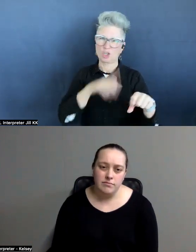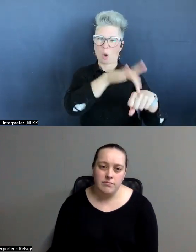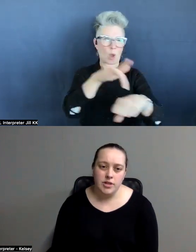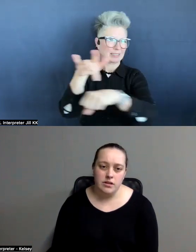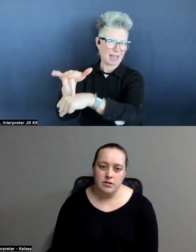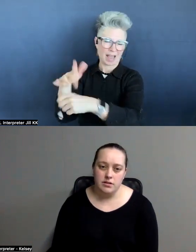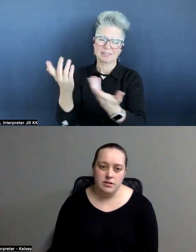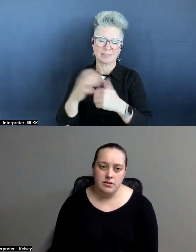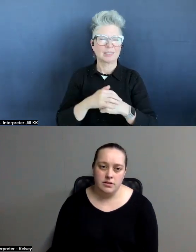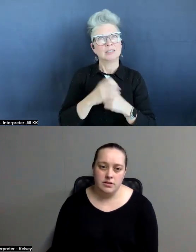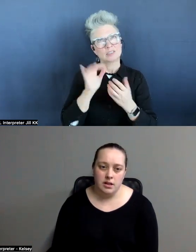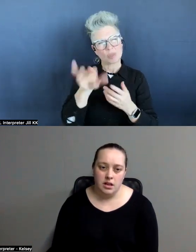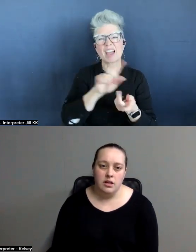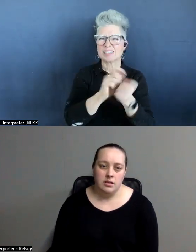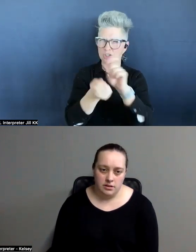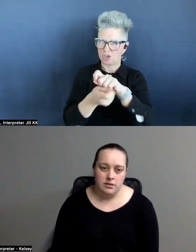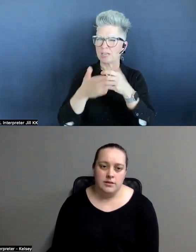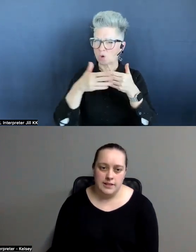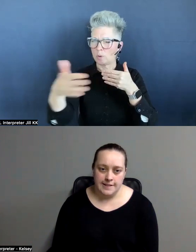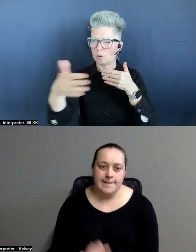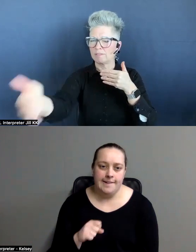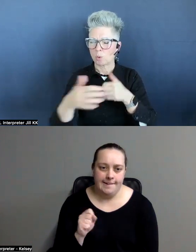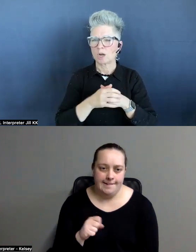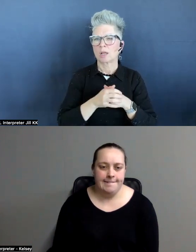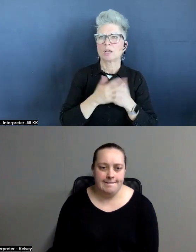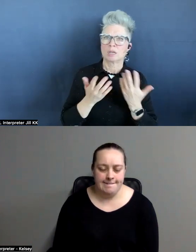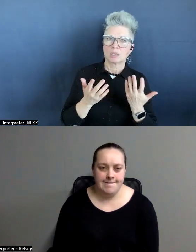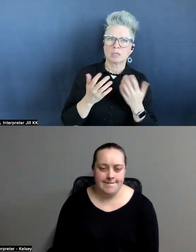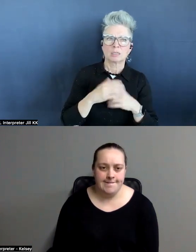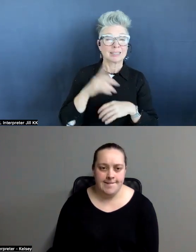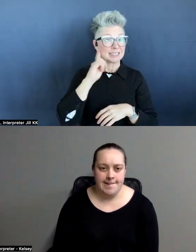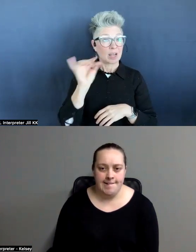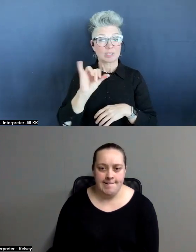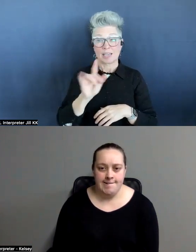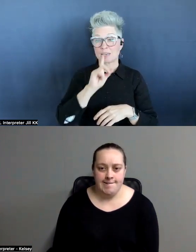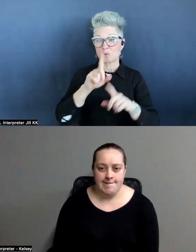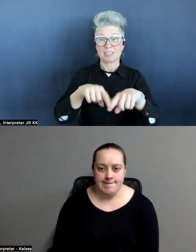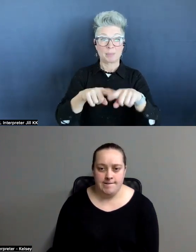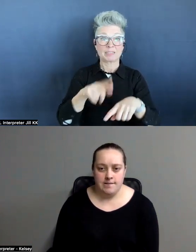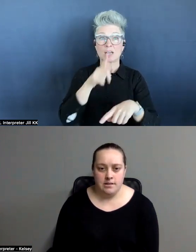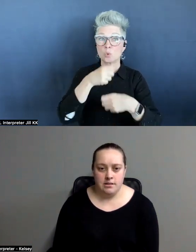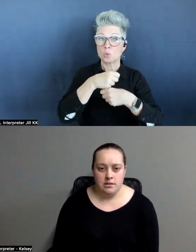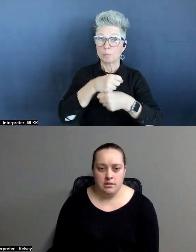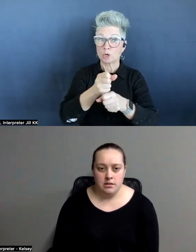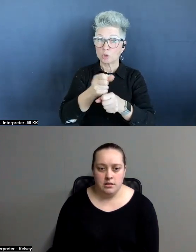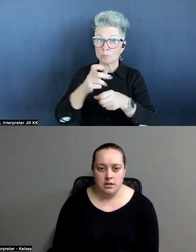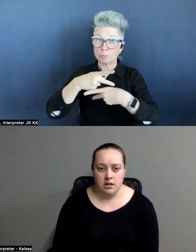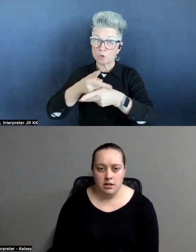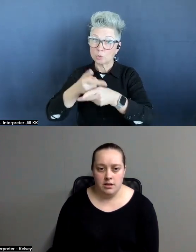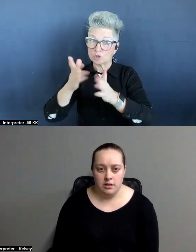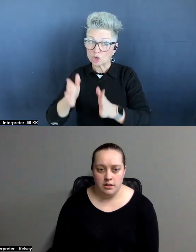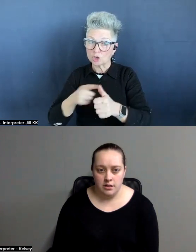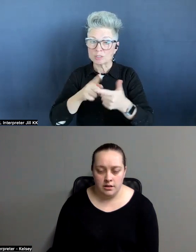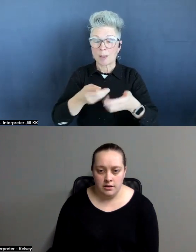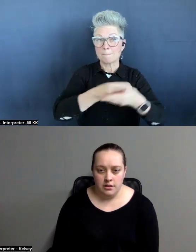for a lot going forward. It sounds like it really just depends on who the producers are and what the budget is on